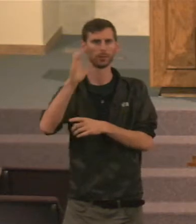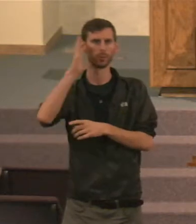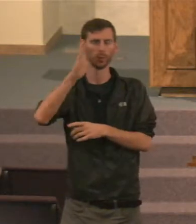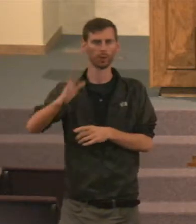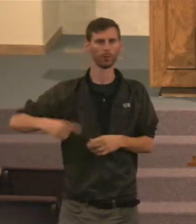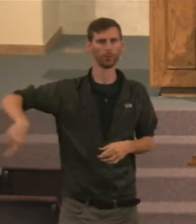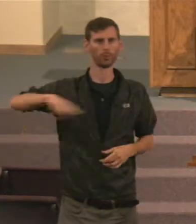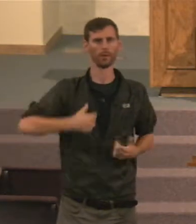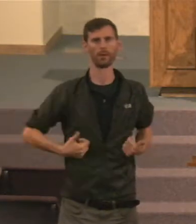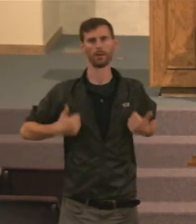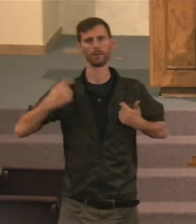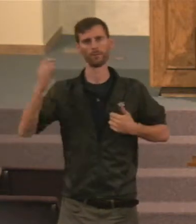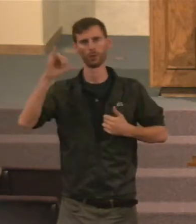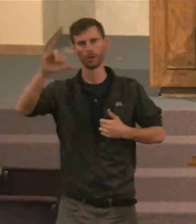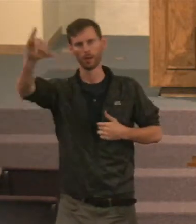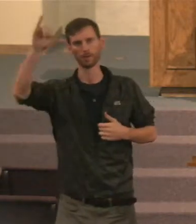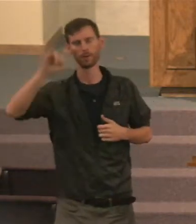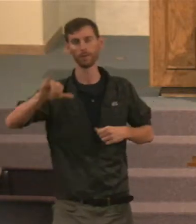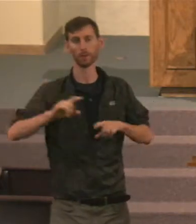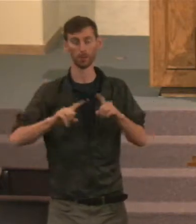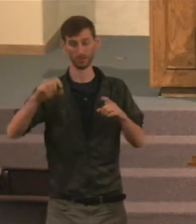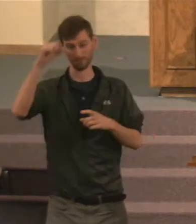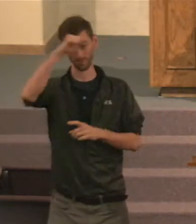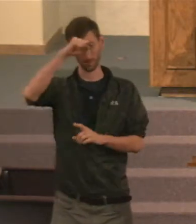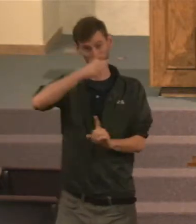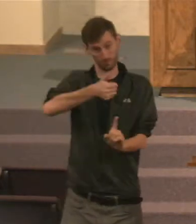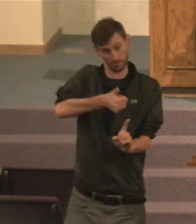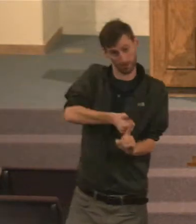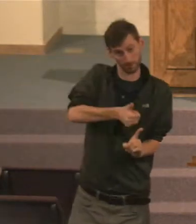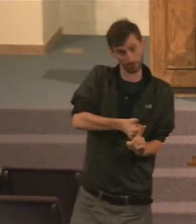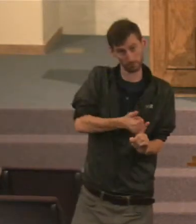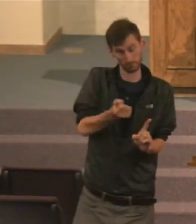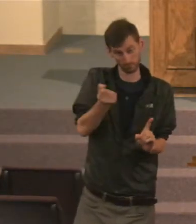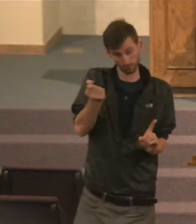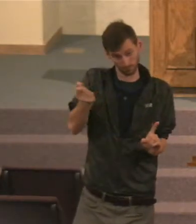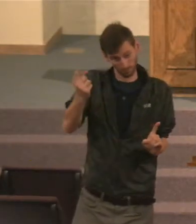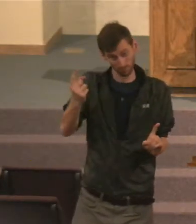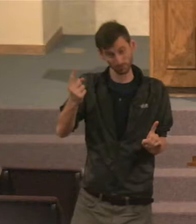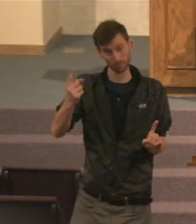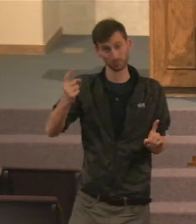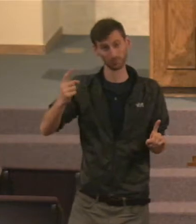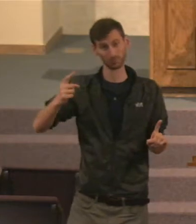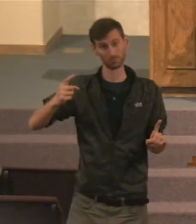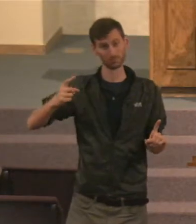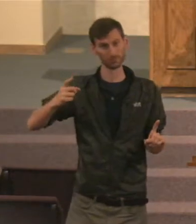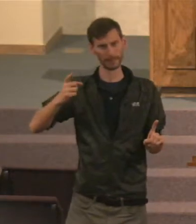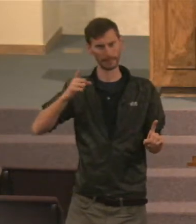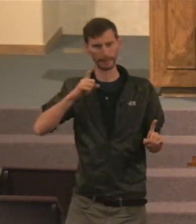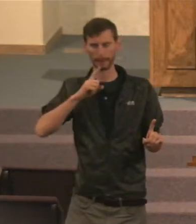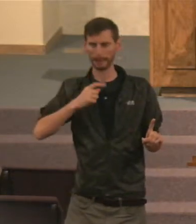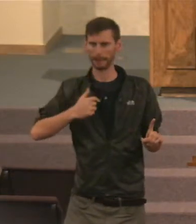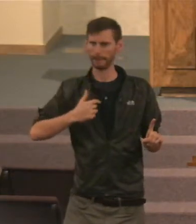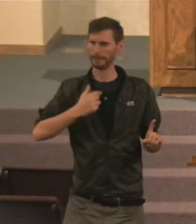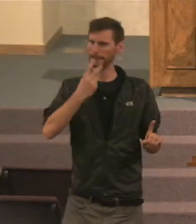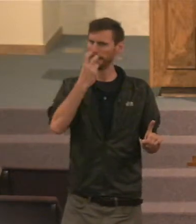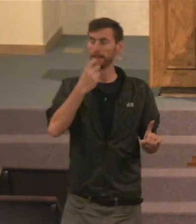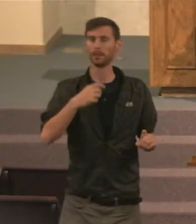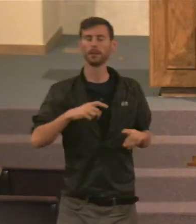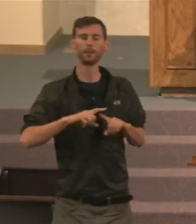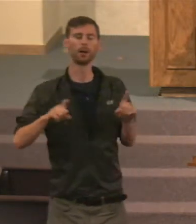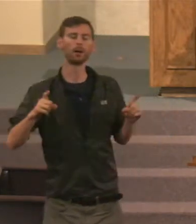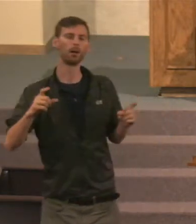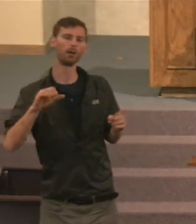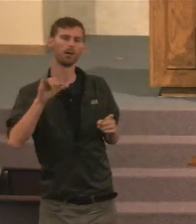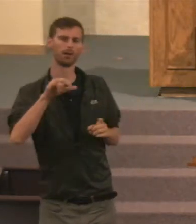But I don't know that Solomon, you know, understood that or had that knowledge from God given to him. But anyhow,